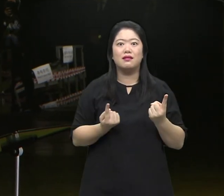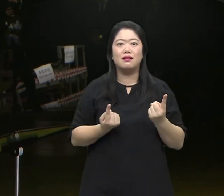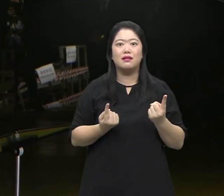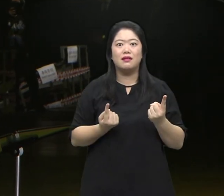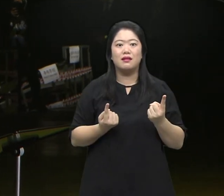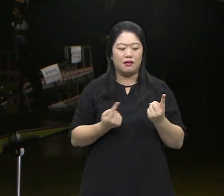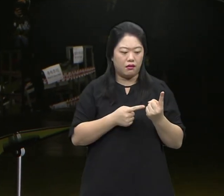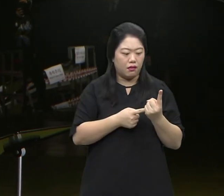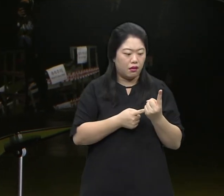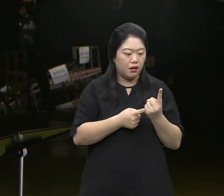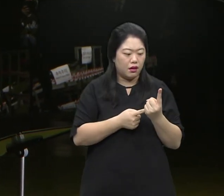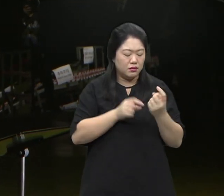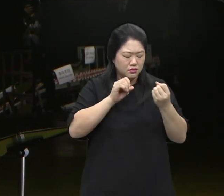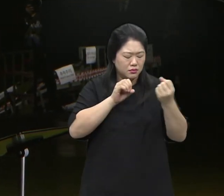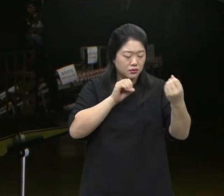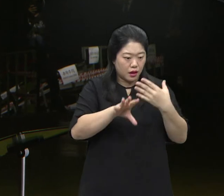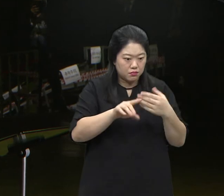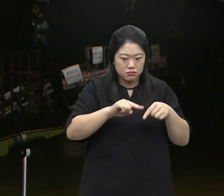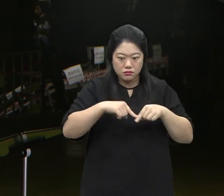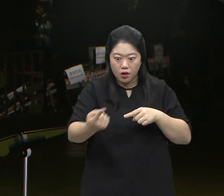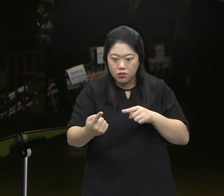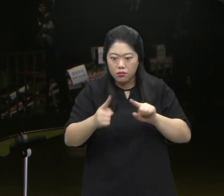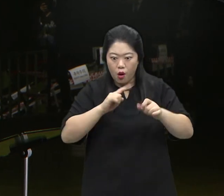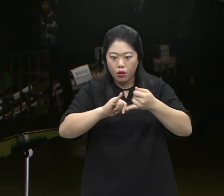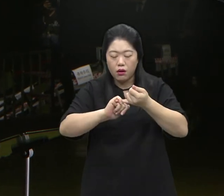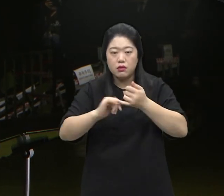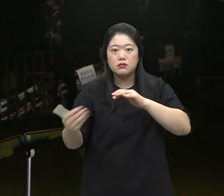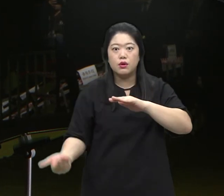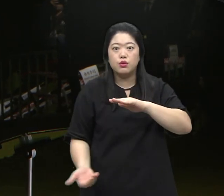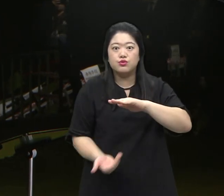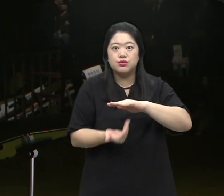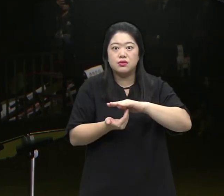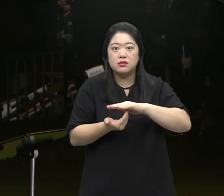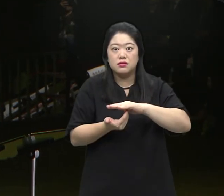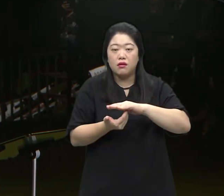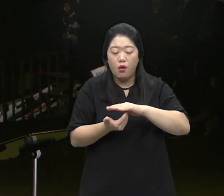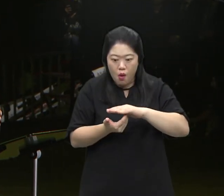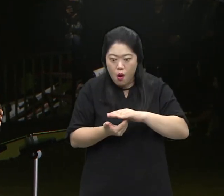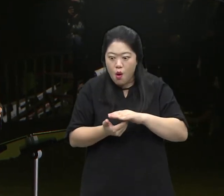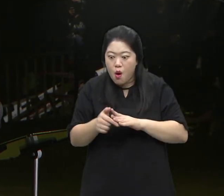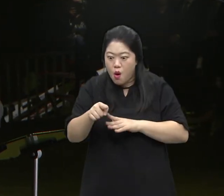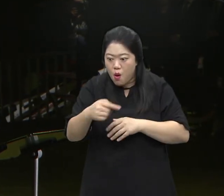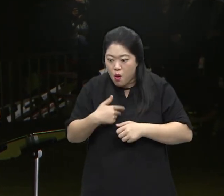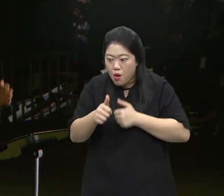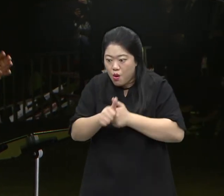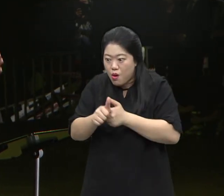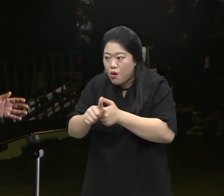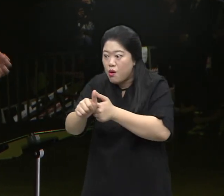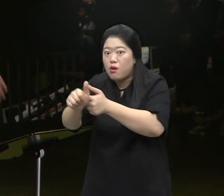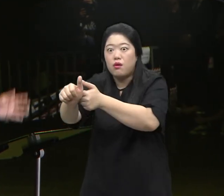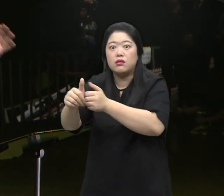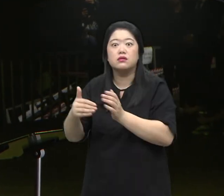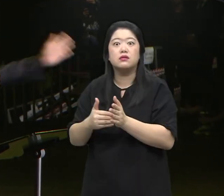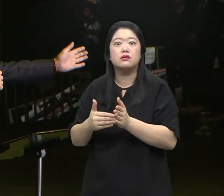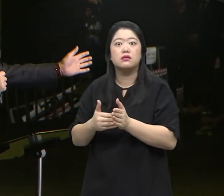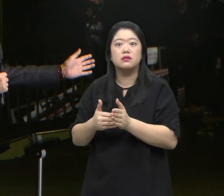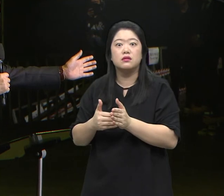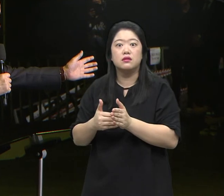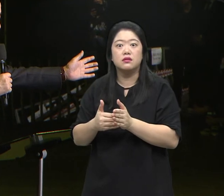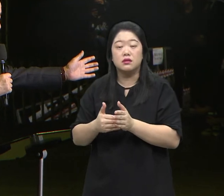And God continues to fulfill His word. And God continues to fulfill His Just follow that. Just follow Just let your